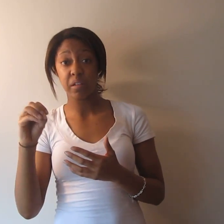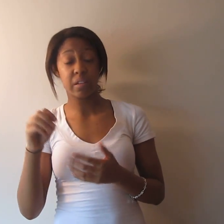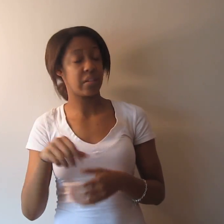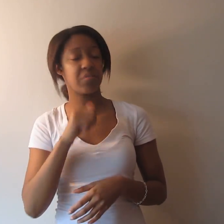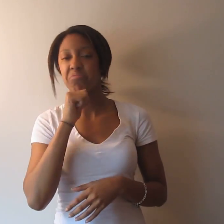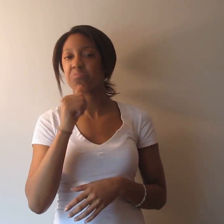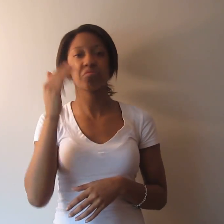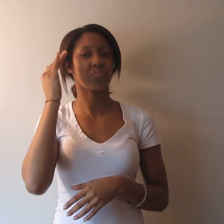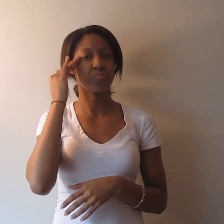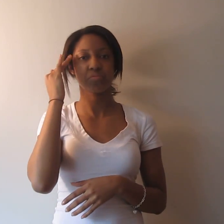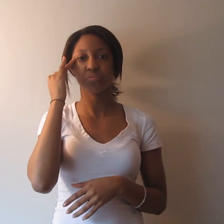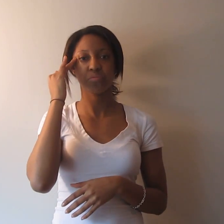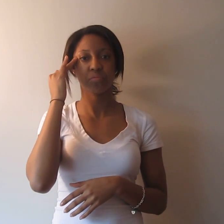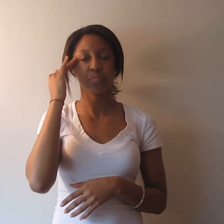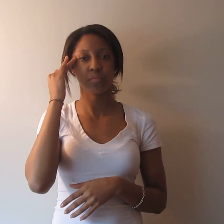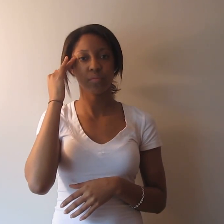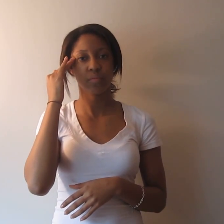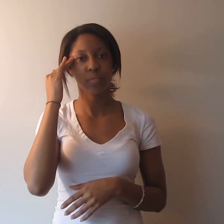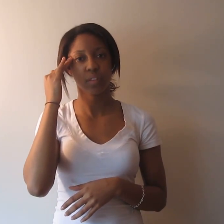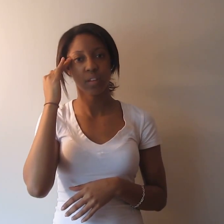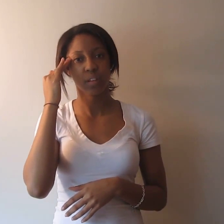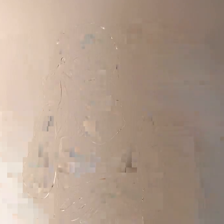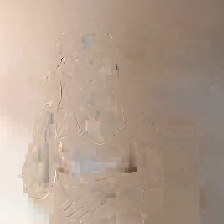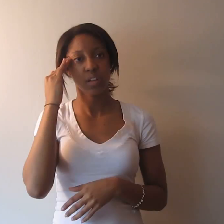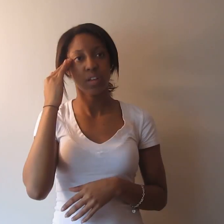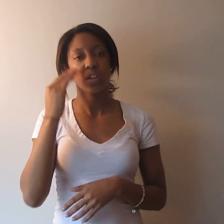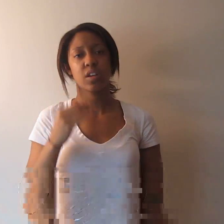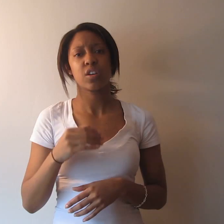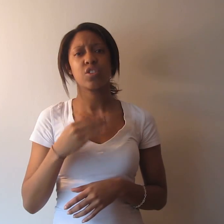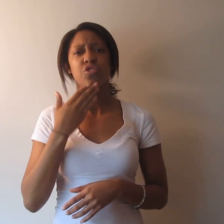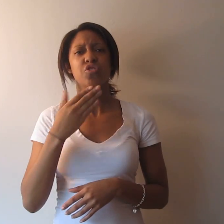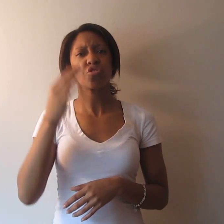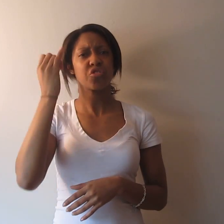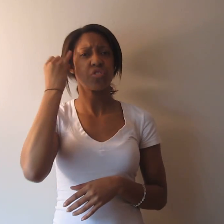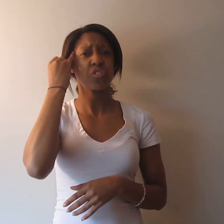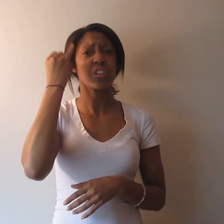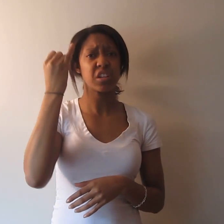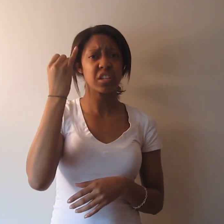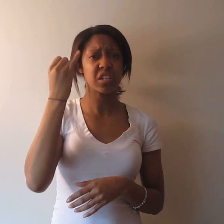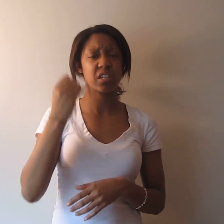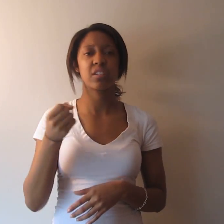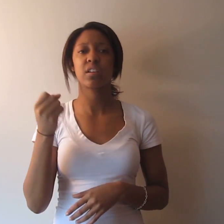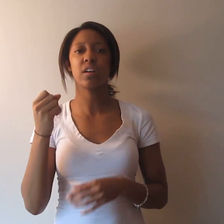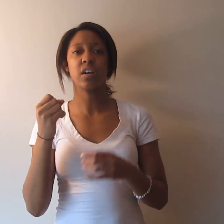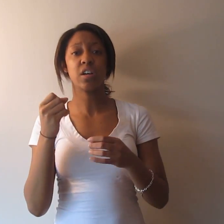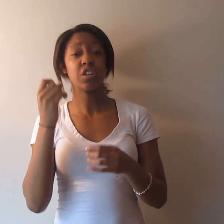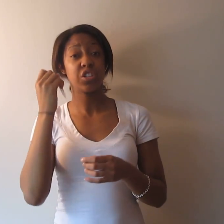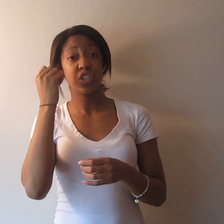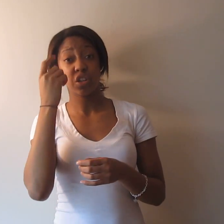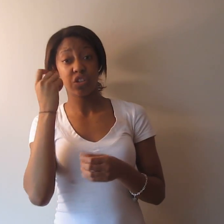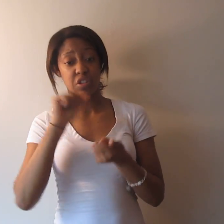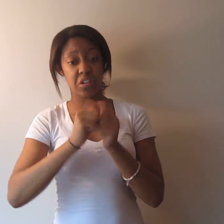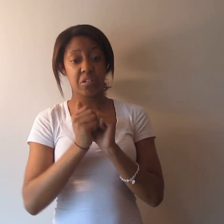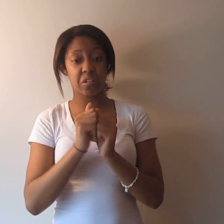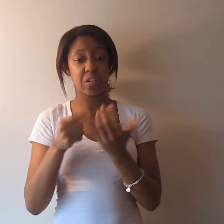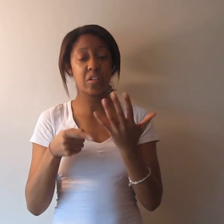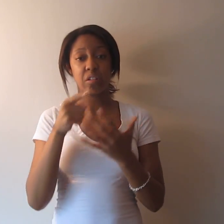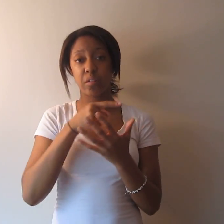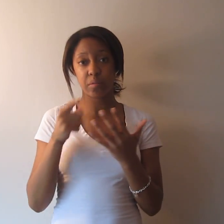It's a good idea to have these in mind. I encourage you to explain your hearing loss, what that means,